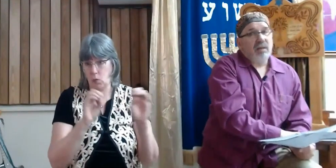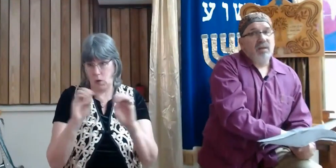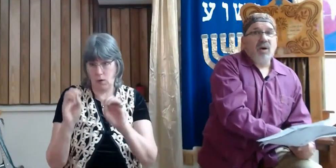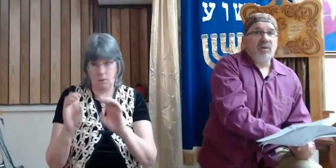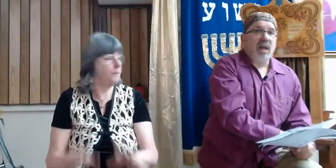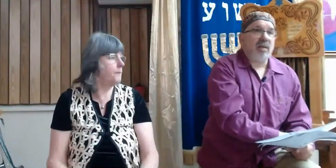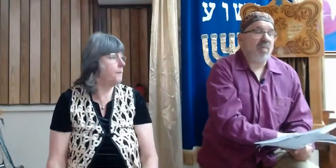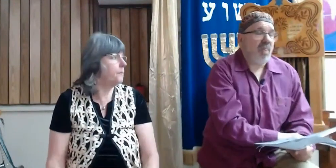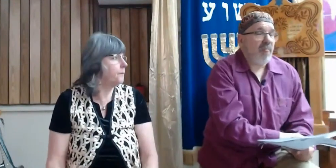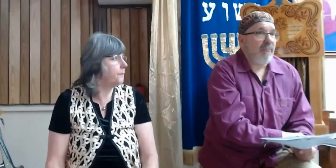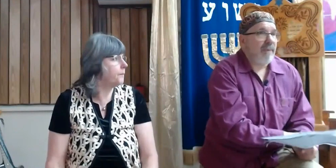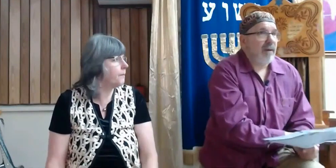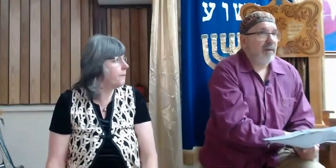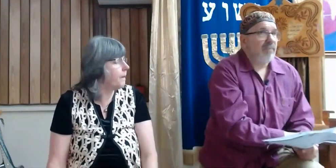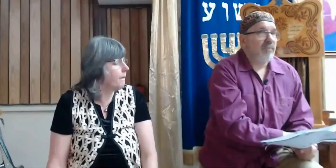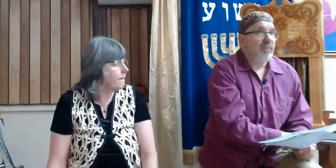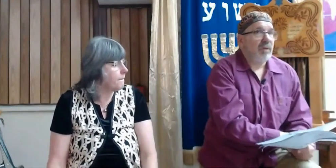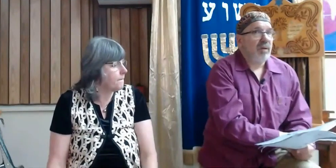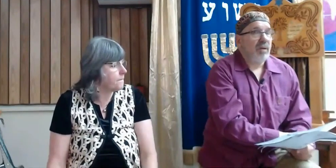And, you know, it's like,